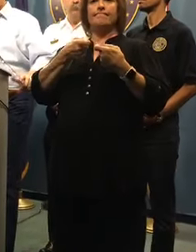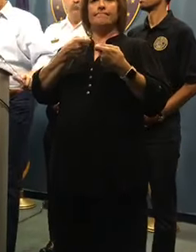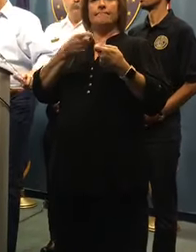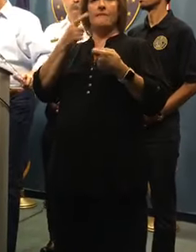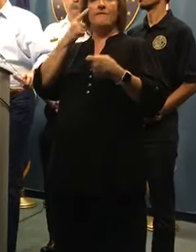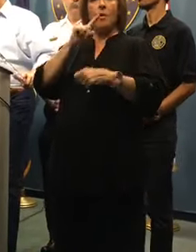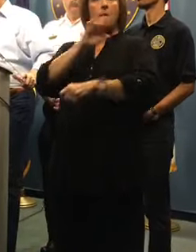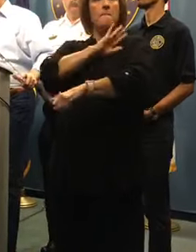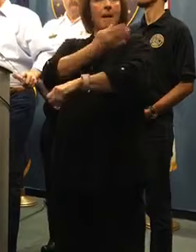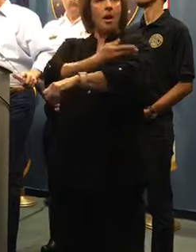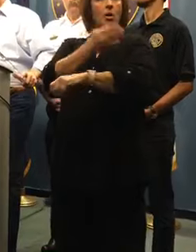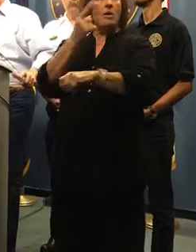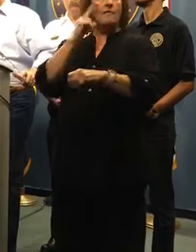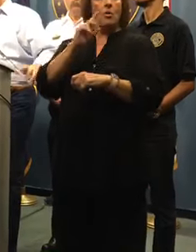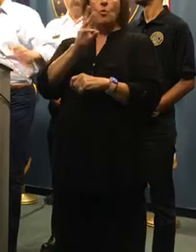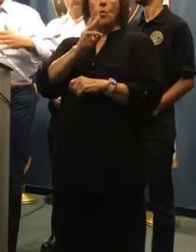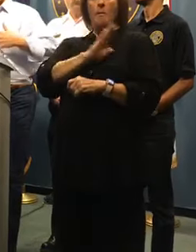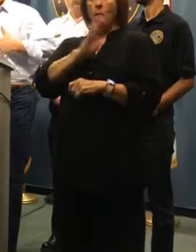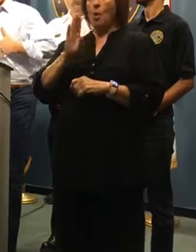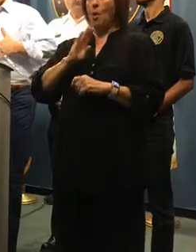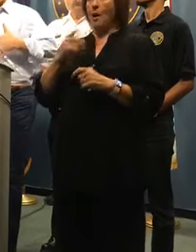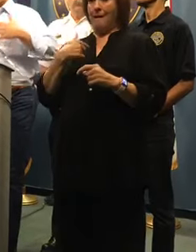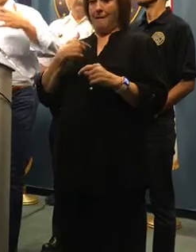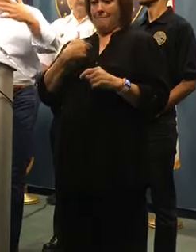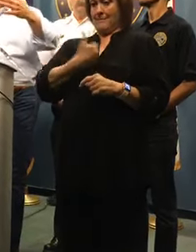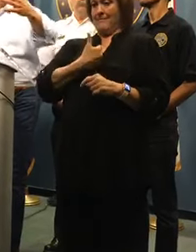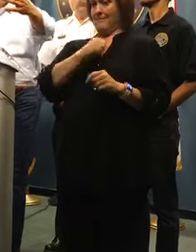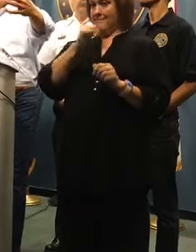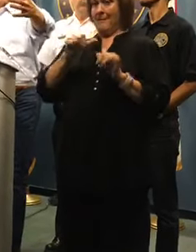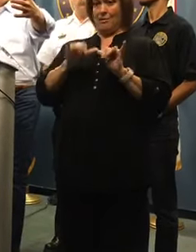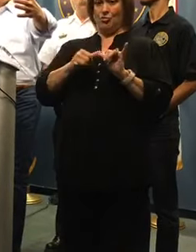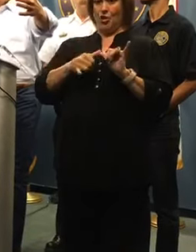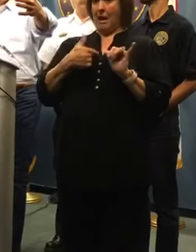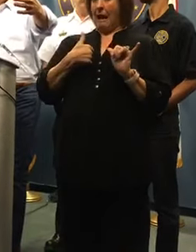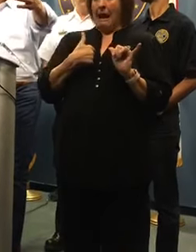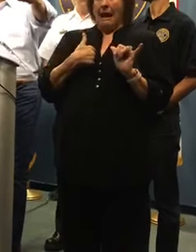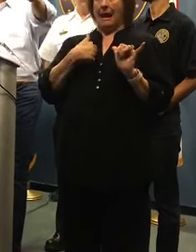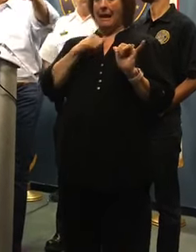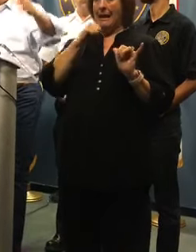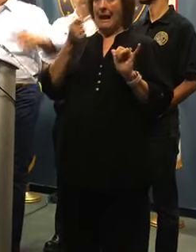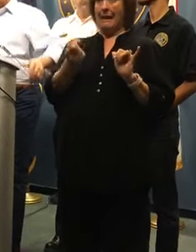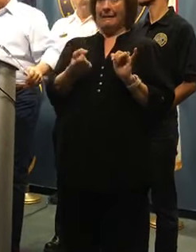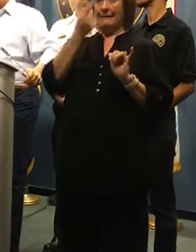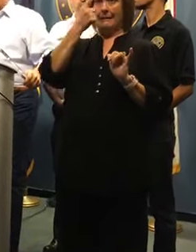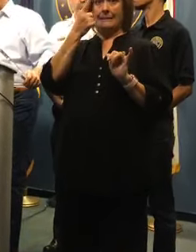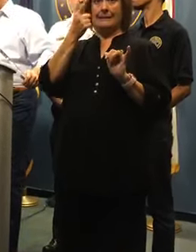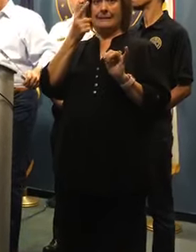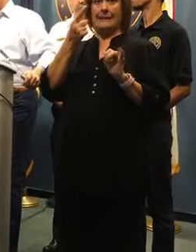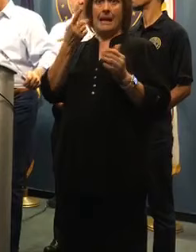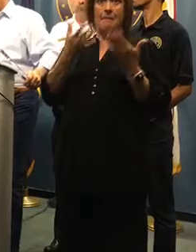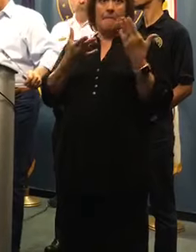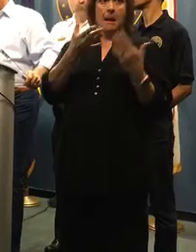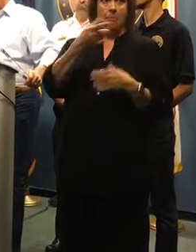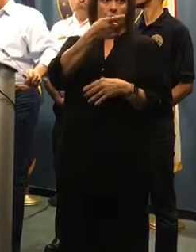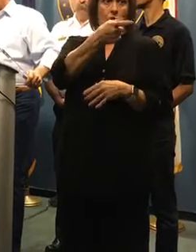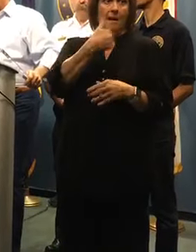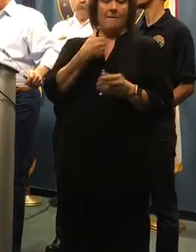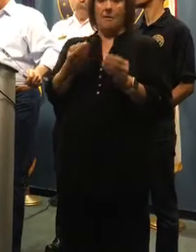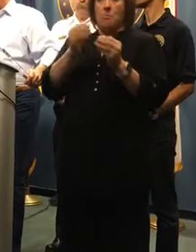Sewerage and Water Board plant. I'm not an engineer. I don't have as much understanding of it as maybe you do.